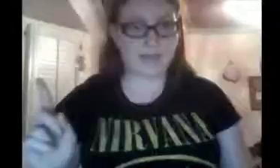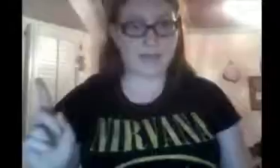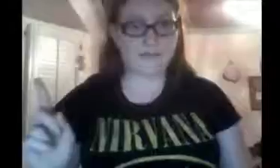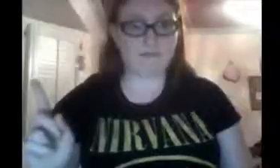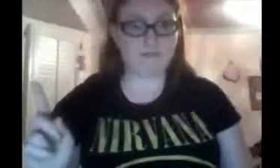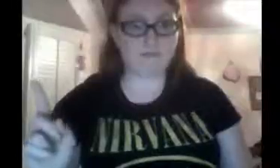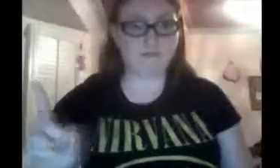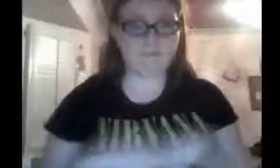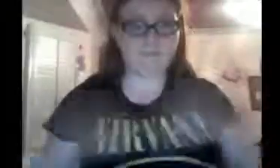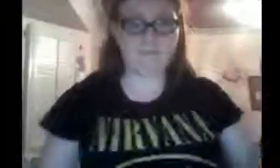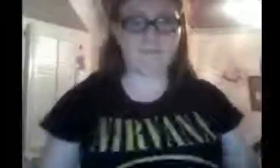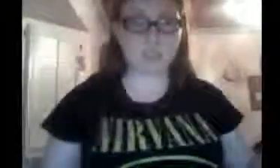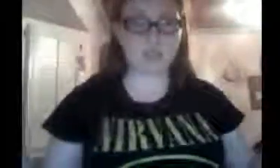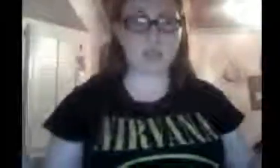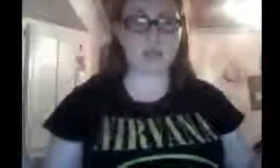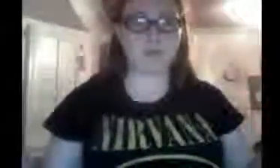have that. Just want say that.